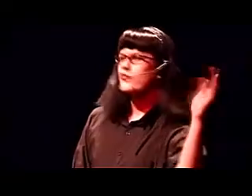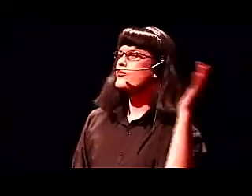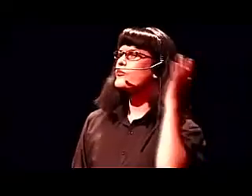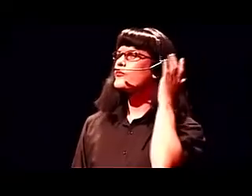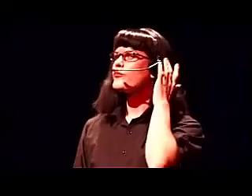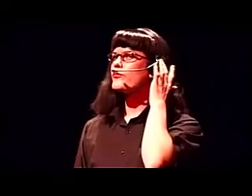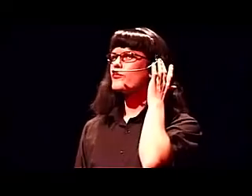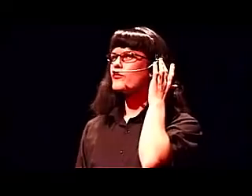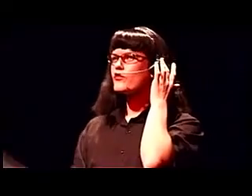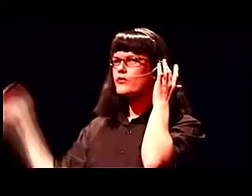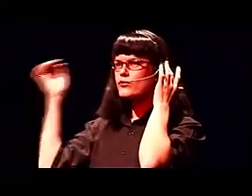Plies.